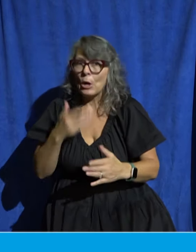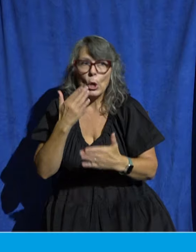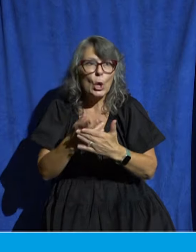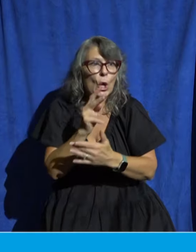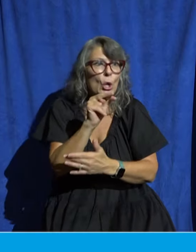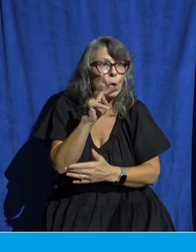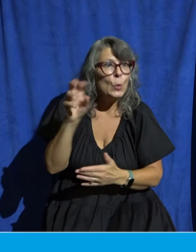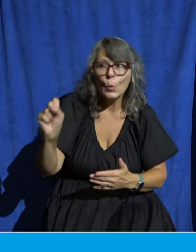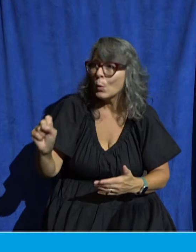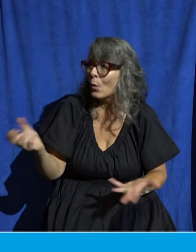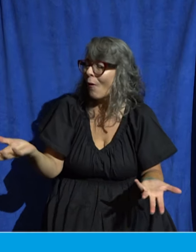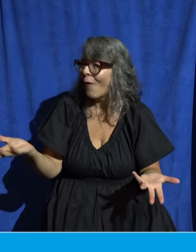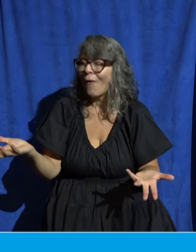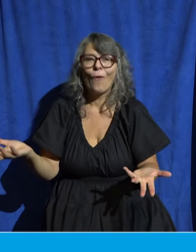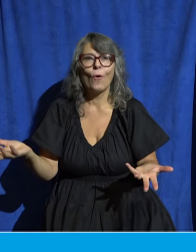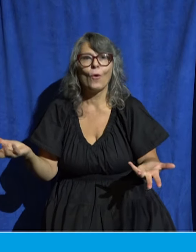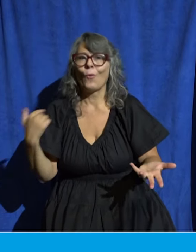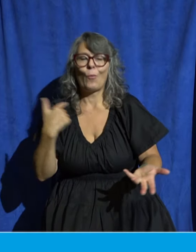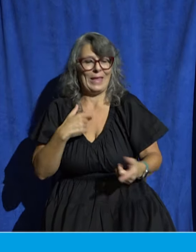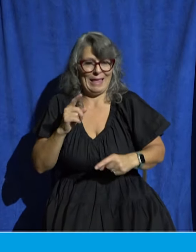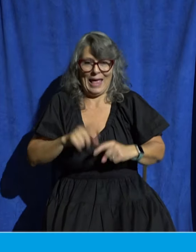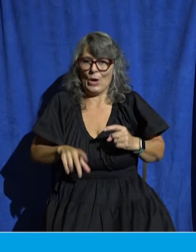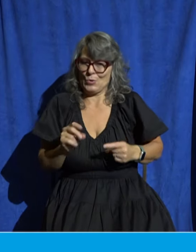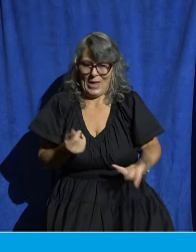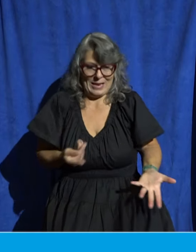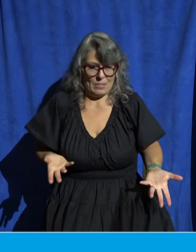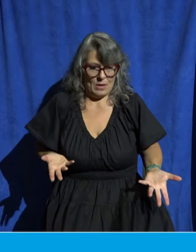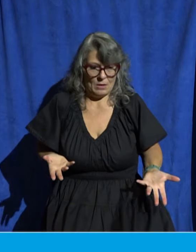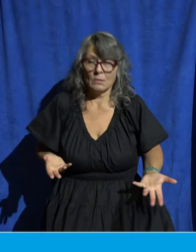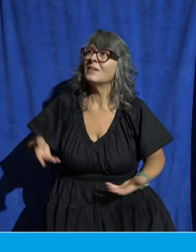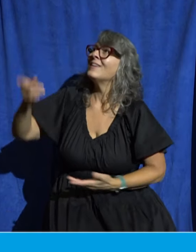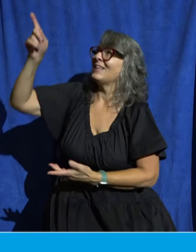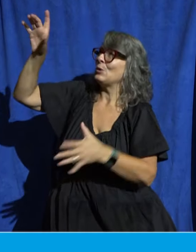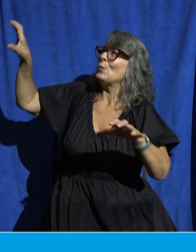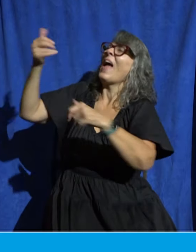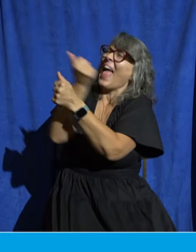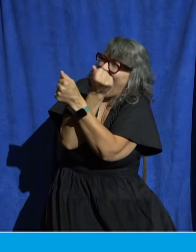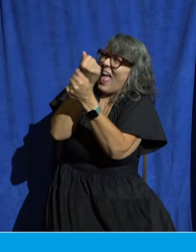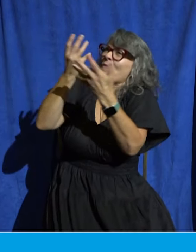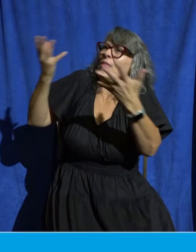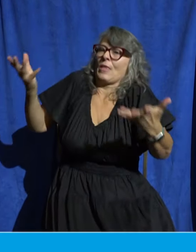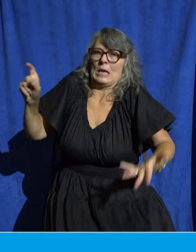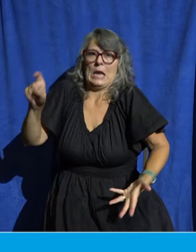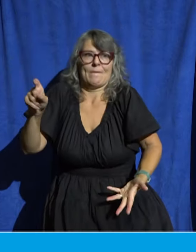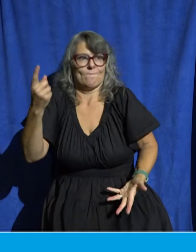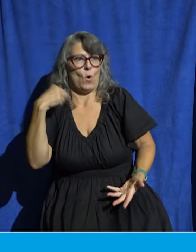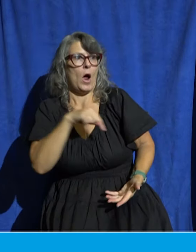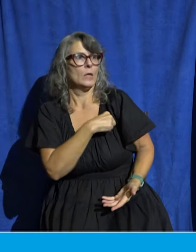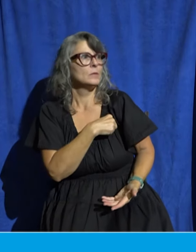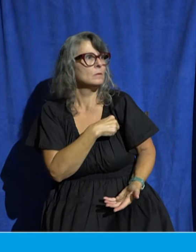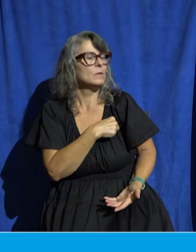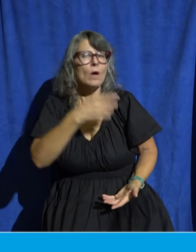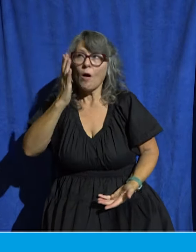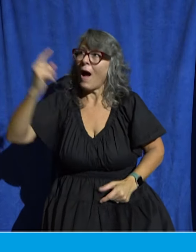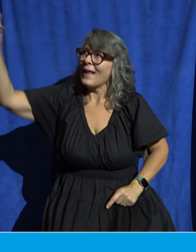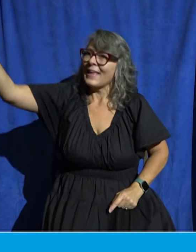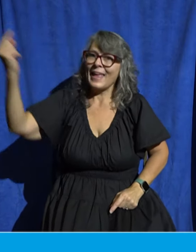nothing to address our sin, God did everything necessary for us. God came to us in the person of Jesus.